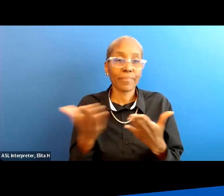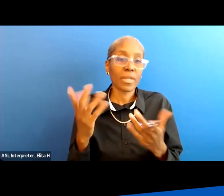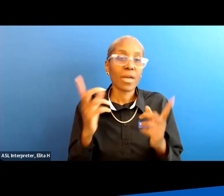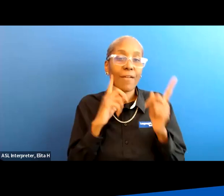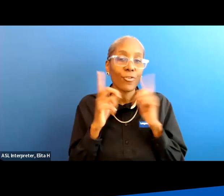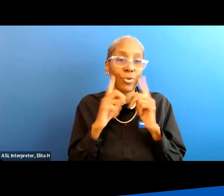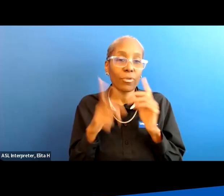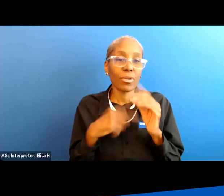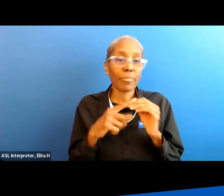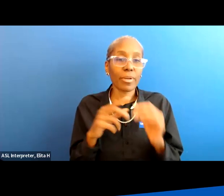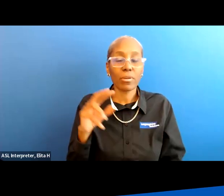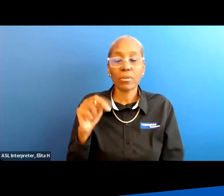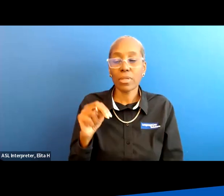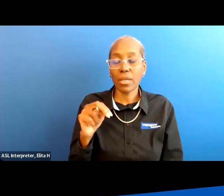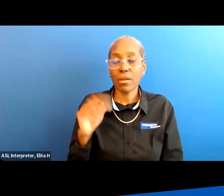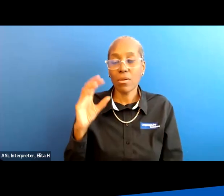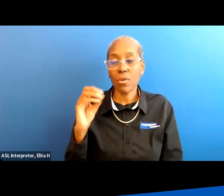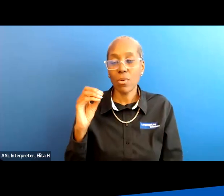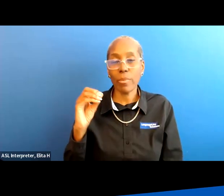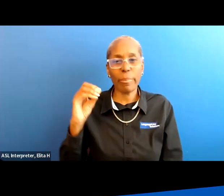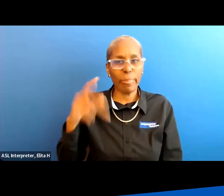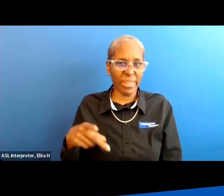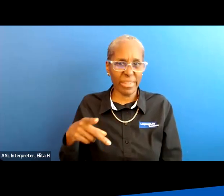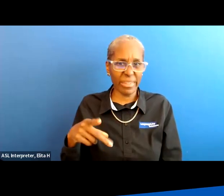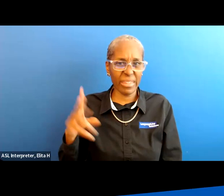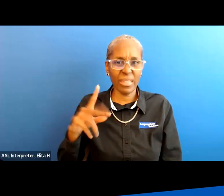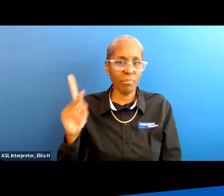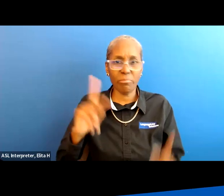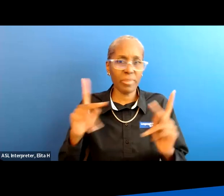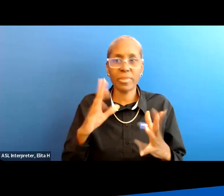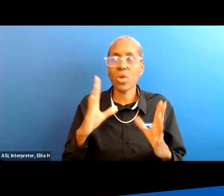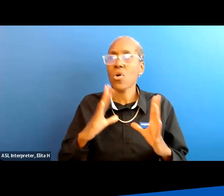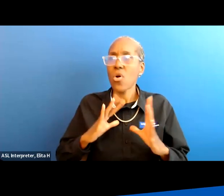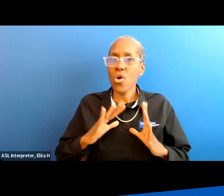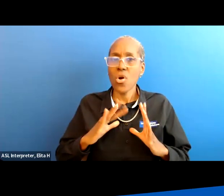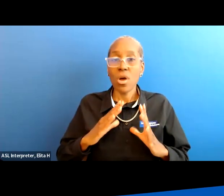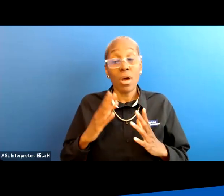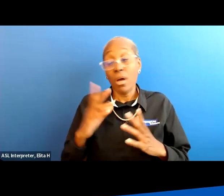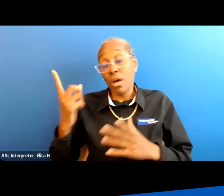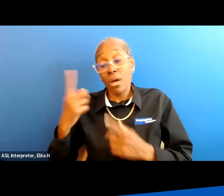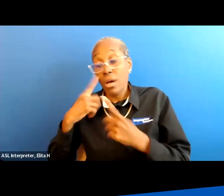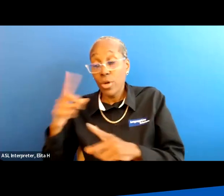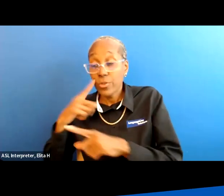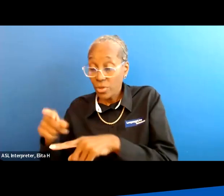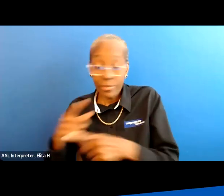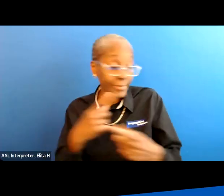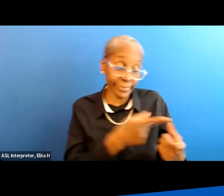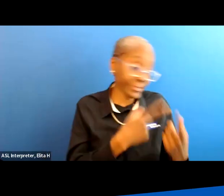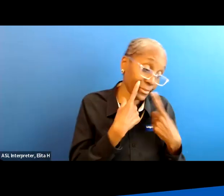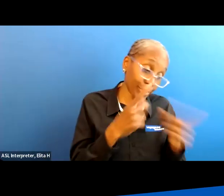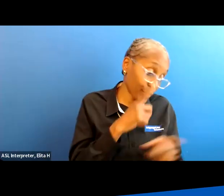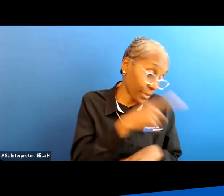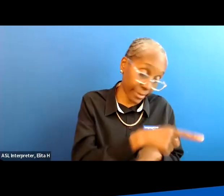hearing a lot about noop n-o-o-p that people are swearing by what works for one person does not work for another